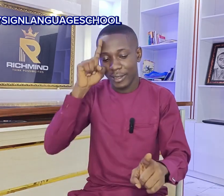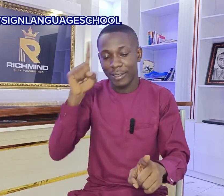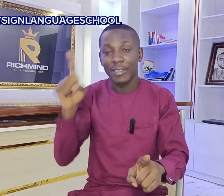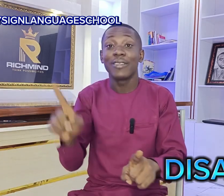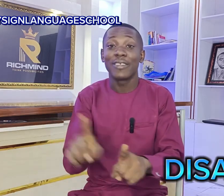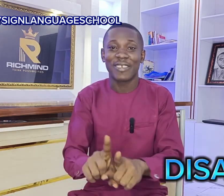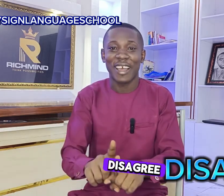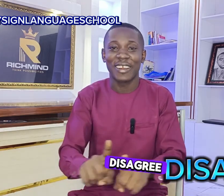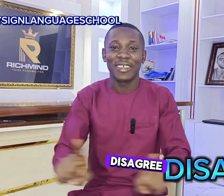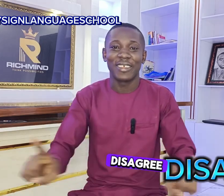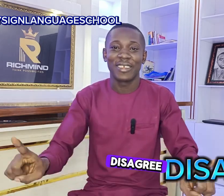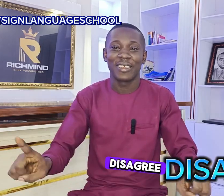disagree